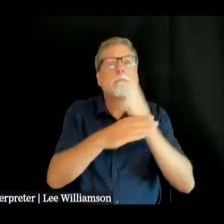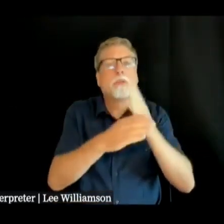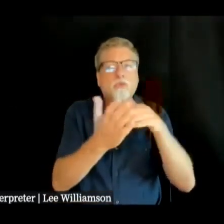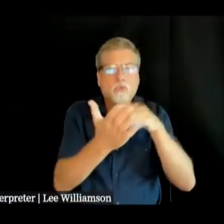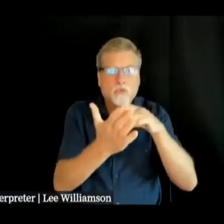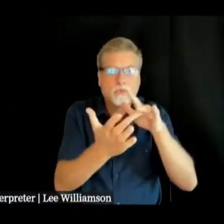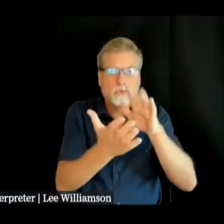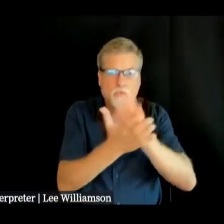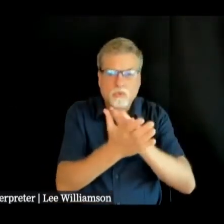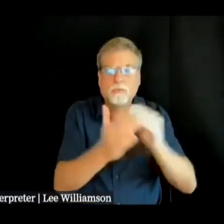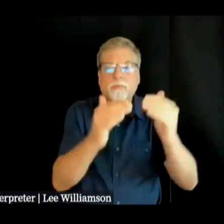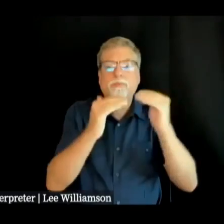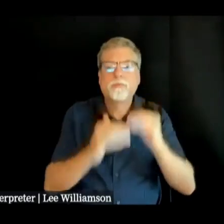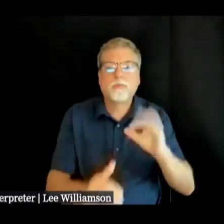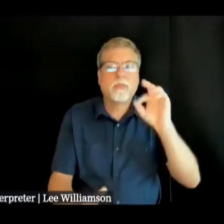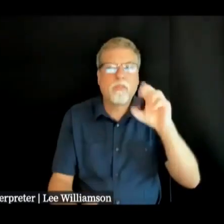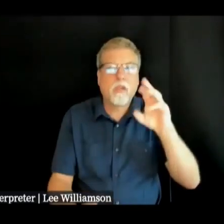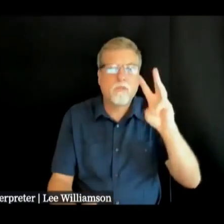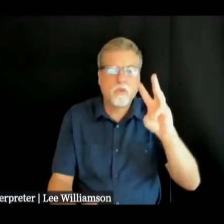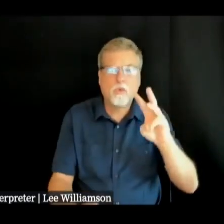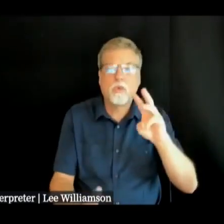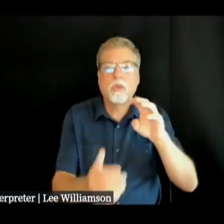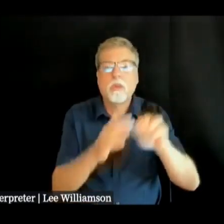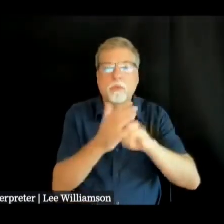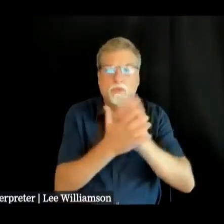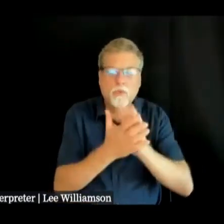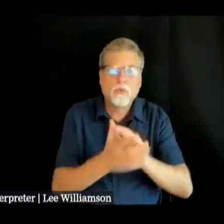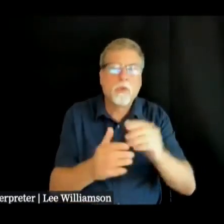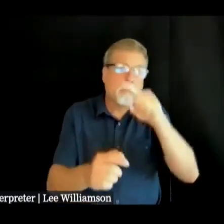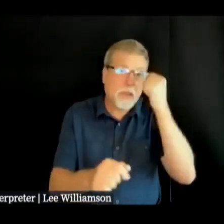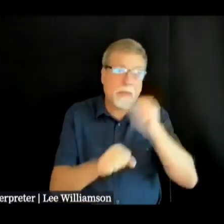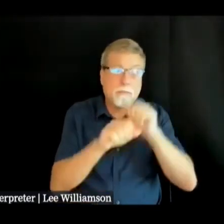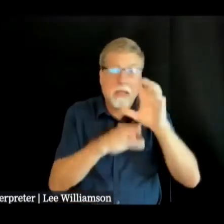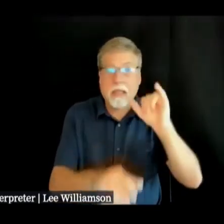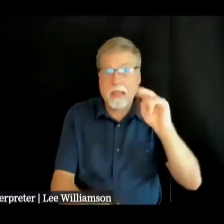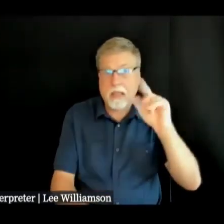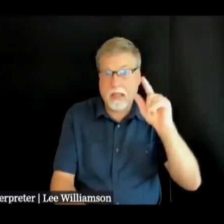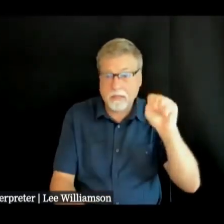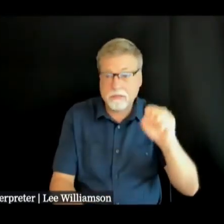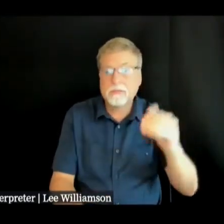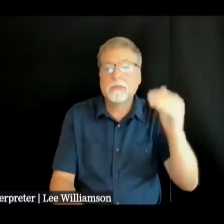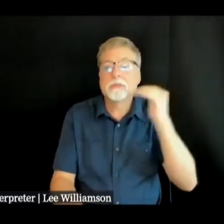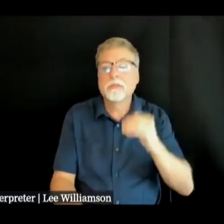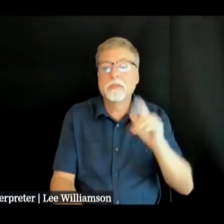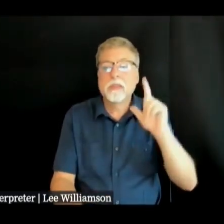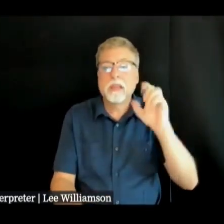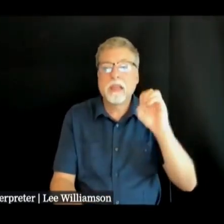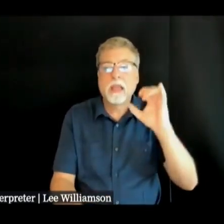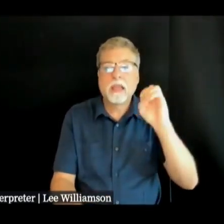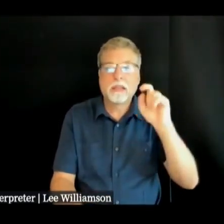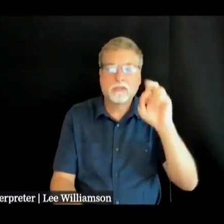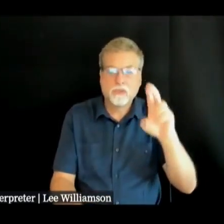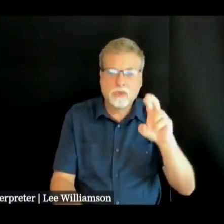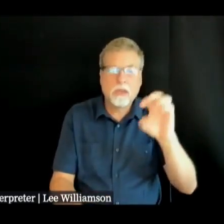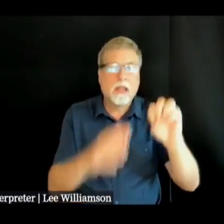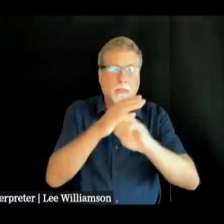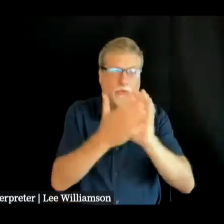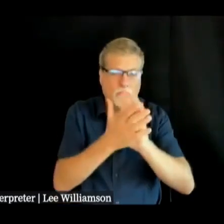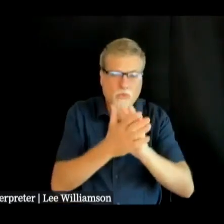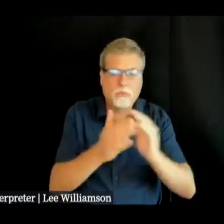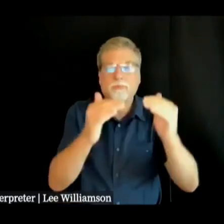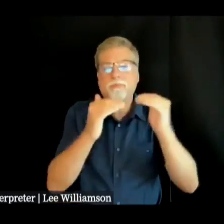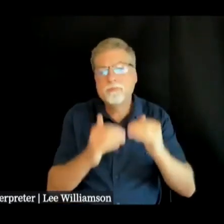Elementary School Asheville Middle School Linwell Crump Shiloh Community Center Pack Square